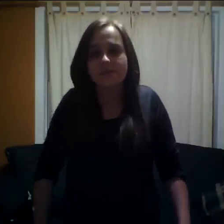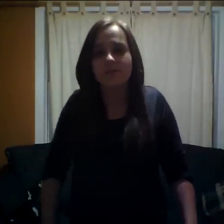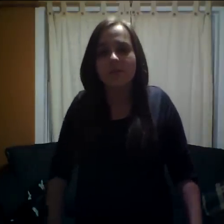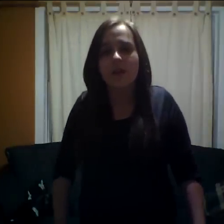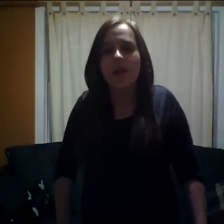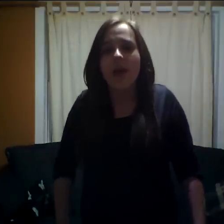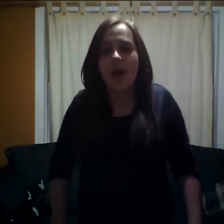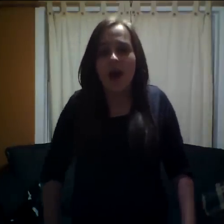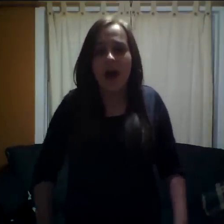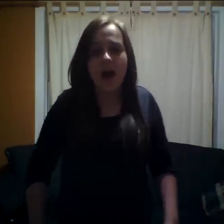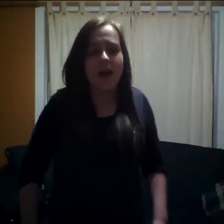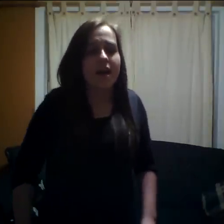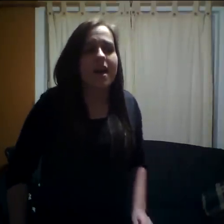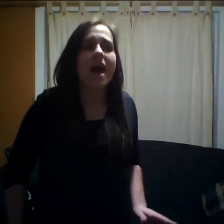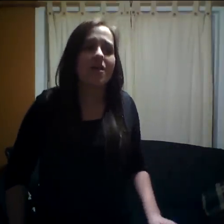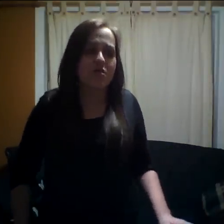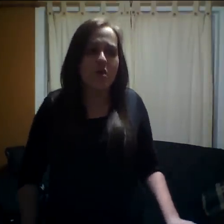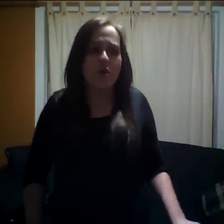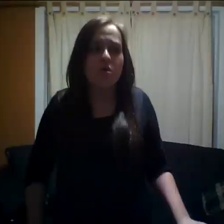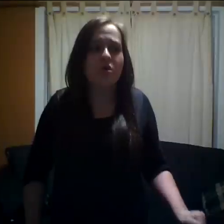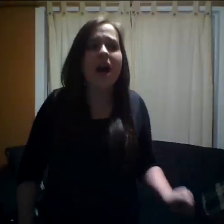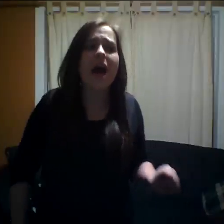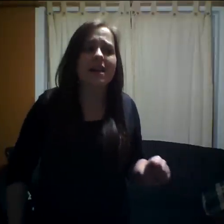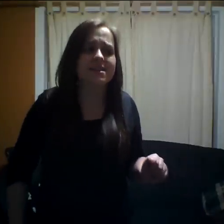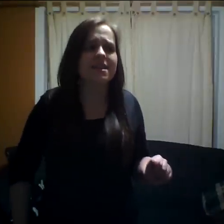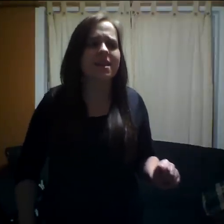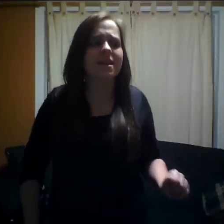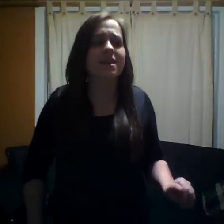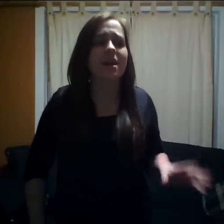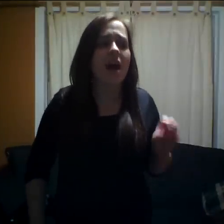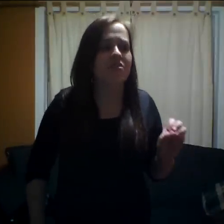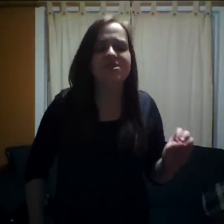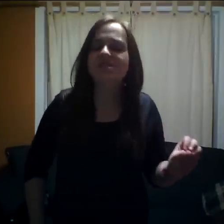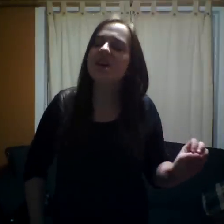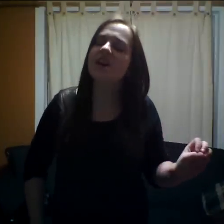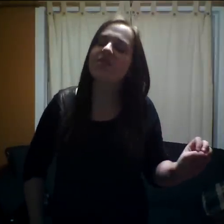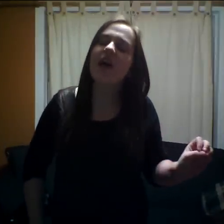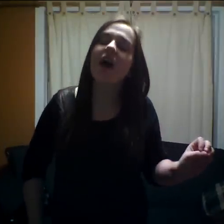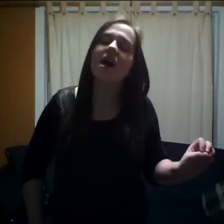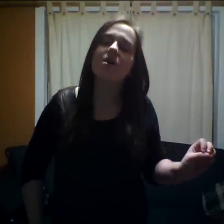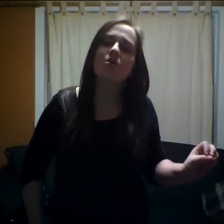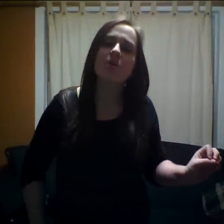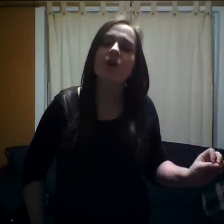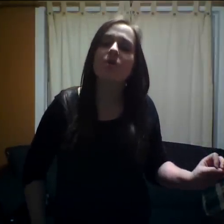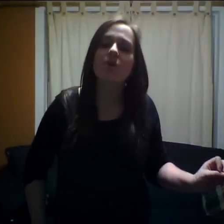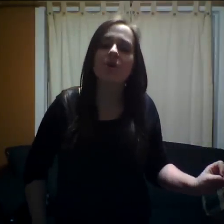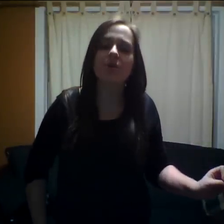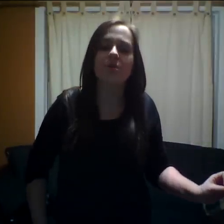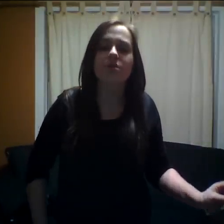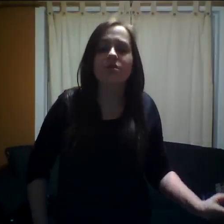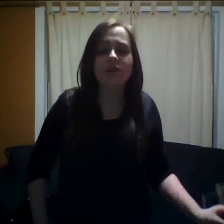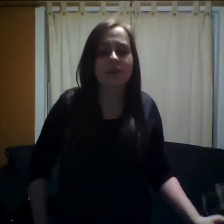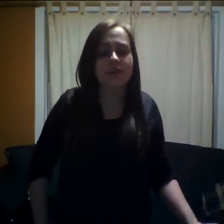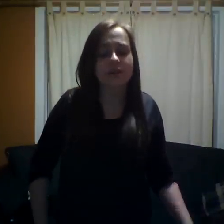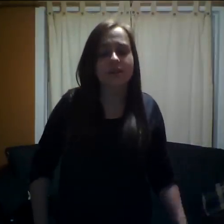I had no idea in the state that we were in.